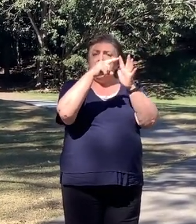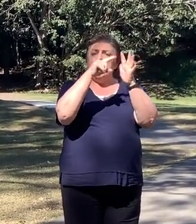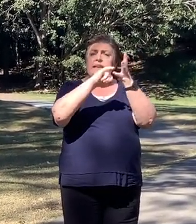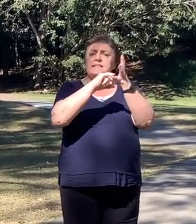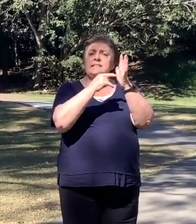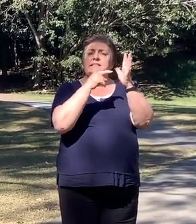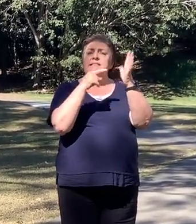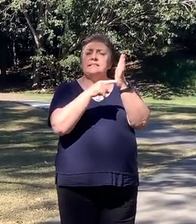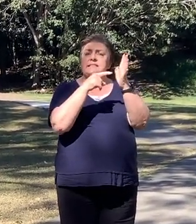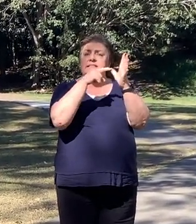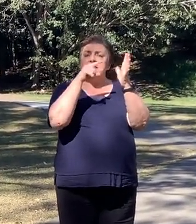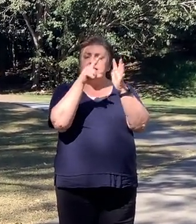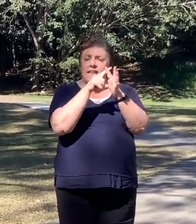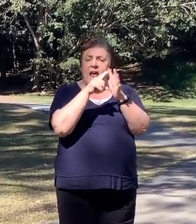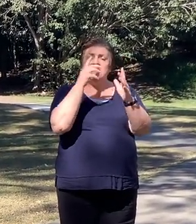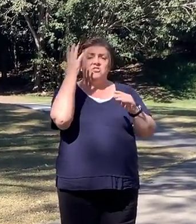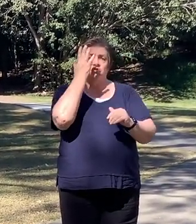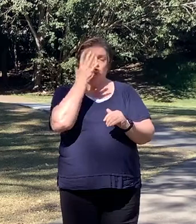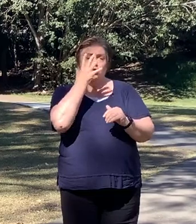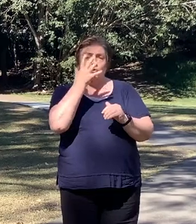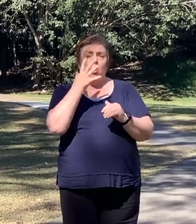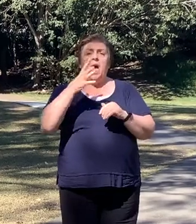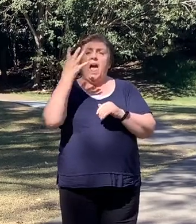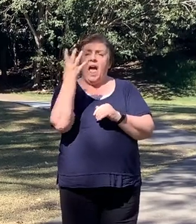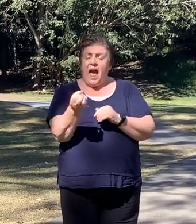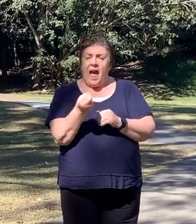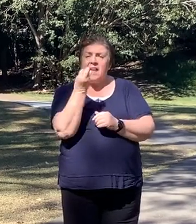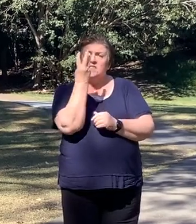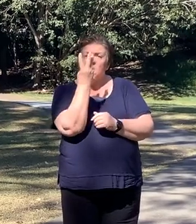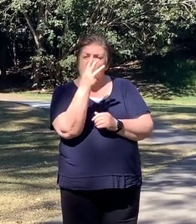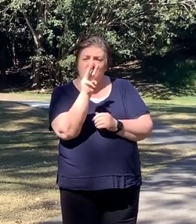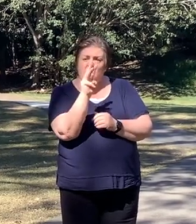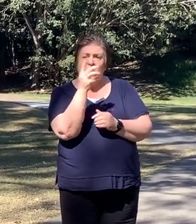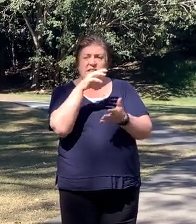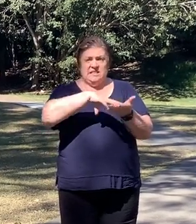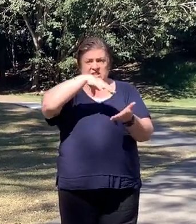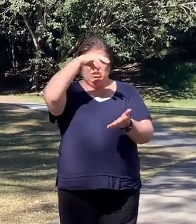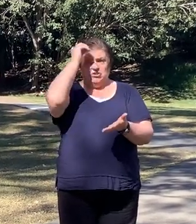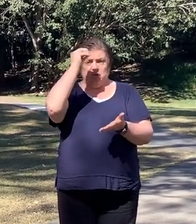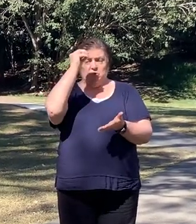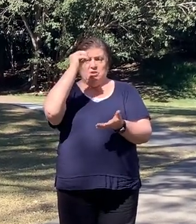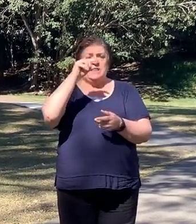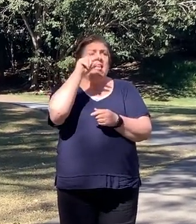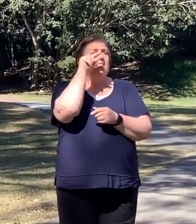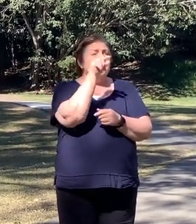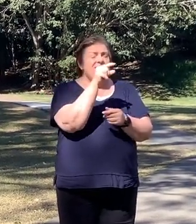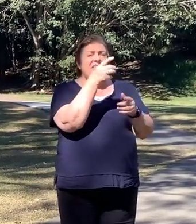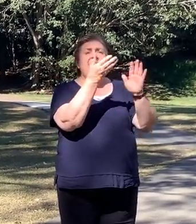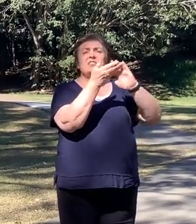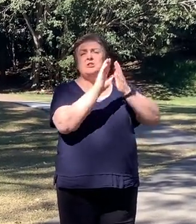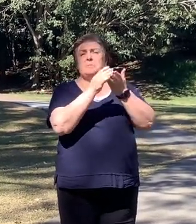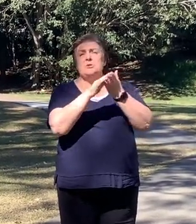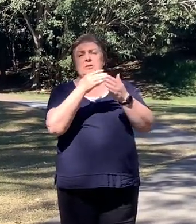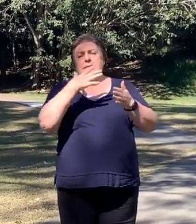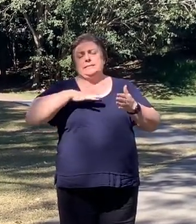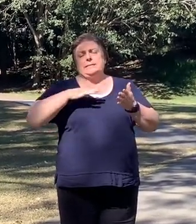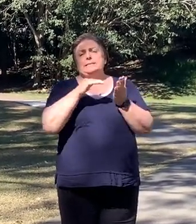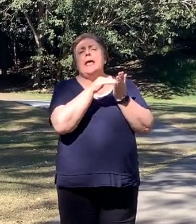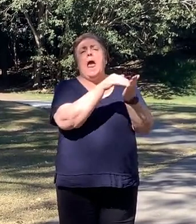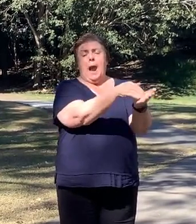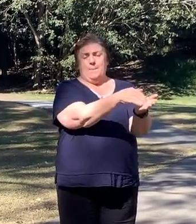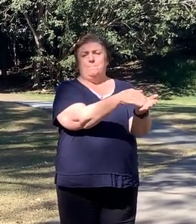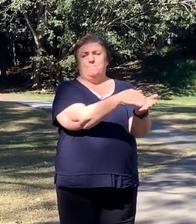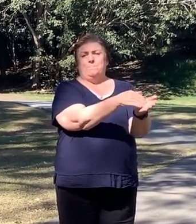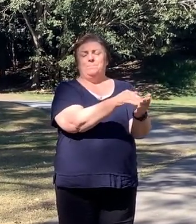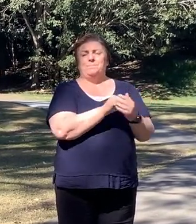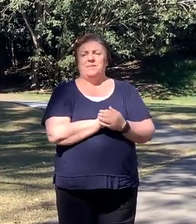This school's only got just over 30 students and they're a community that can do with a bit of a hand at the moment. So